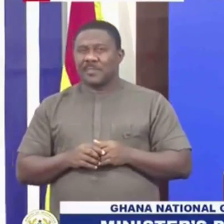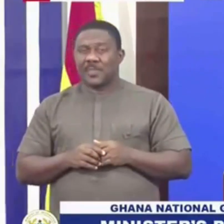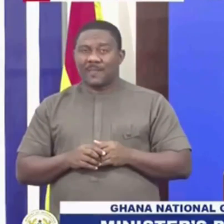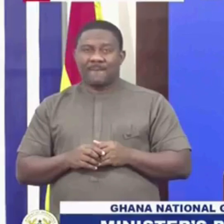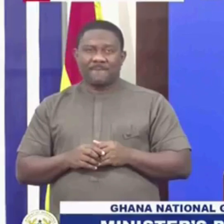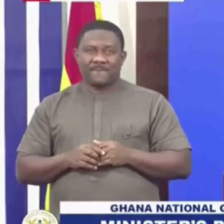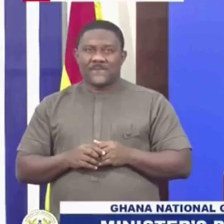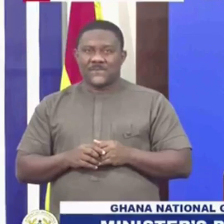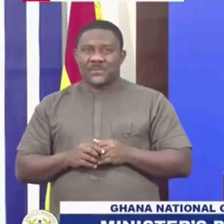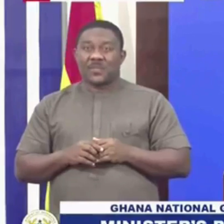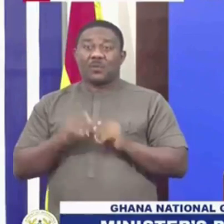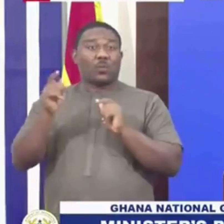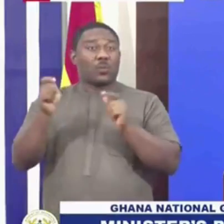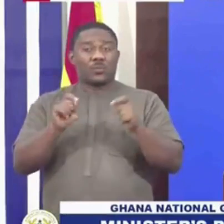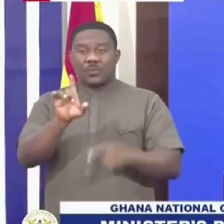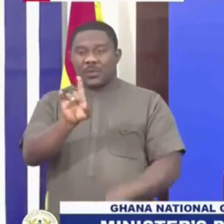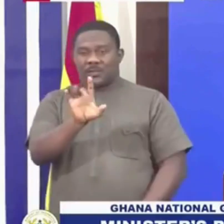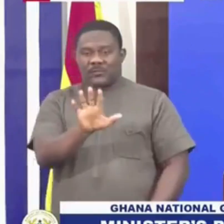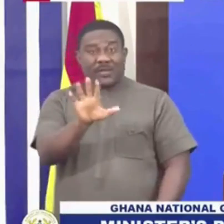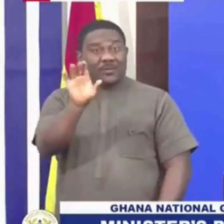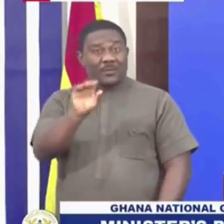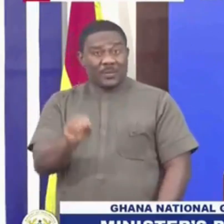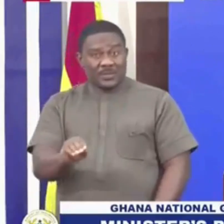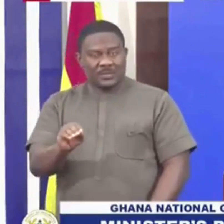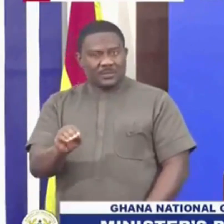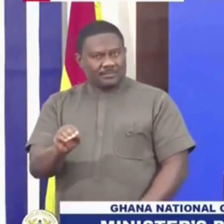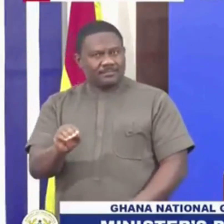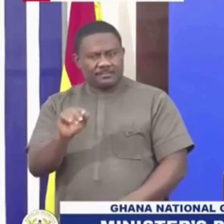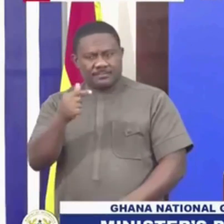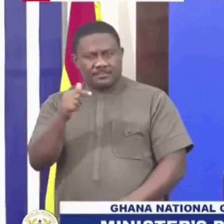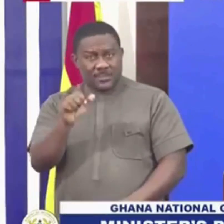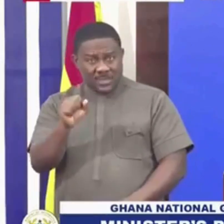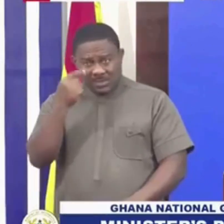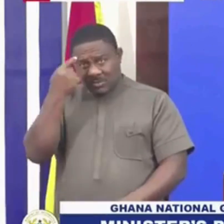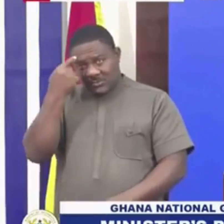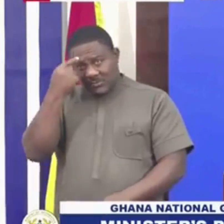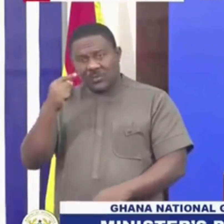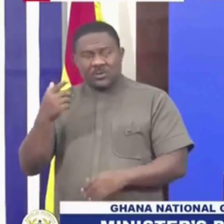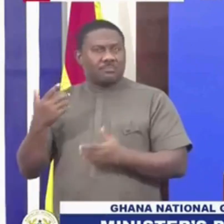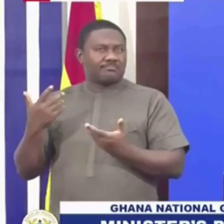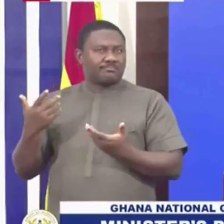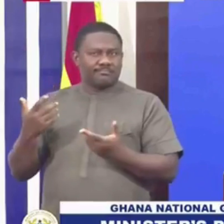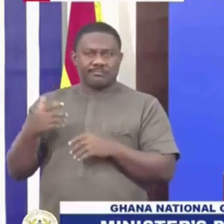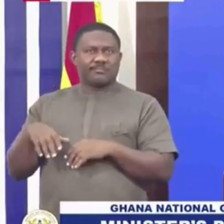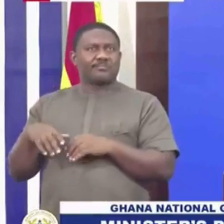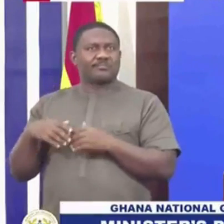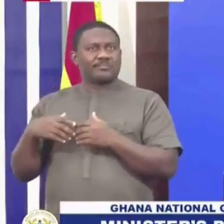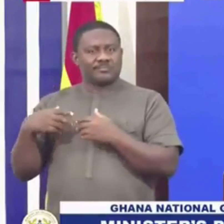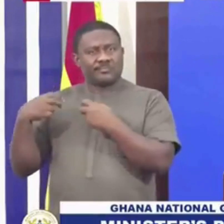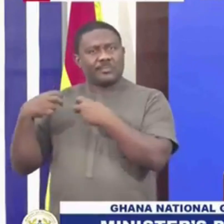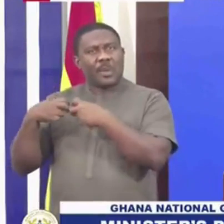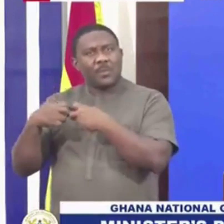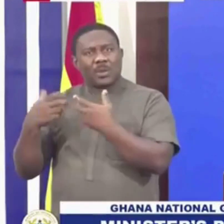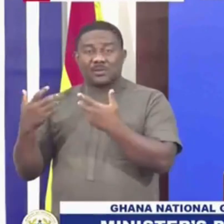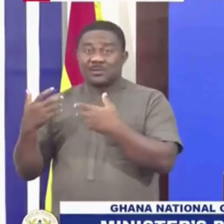of the gas that is used for thermal generation. So you see that we are a pretty important outfit